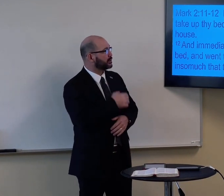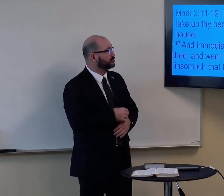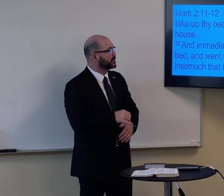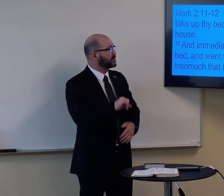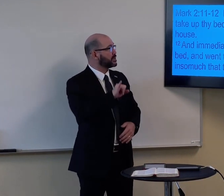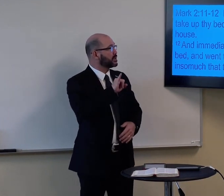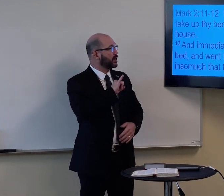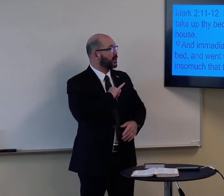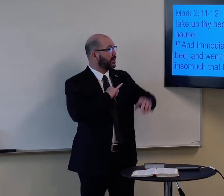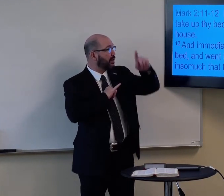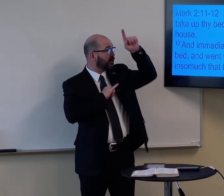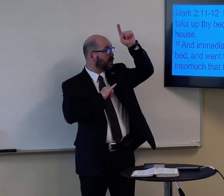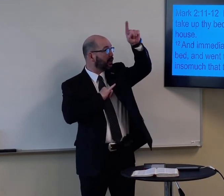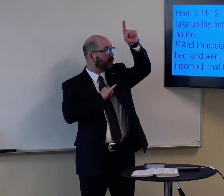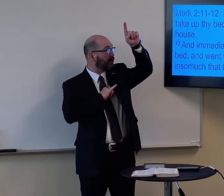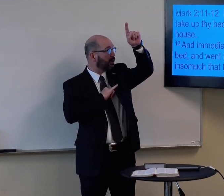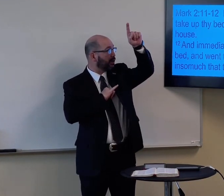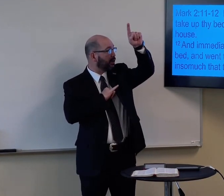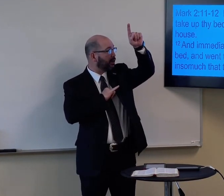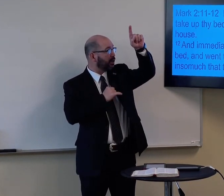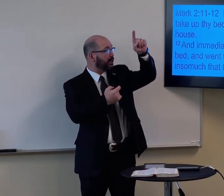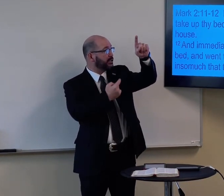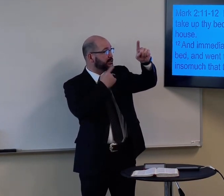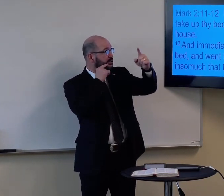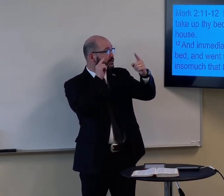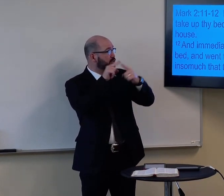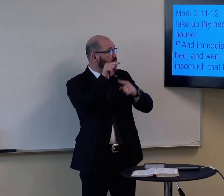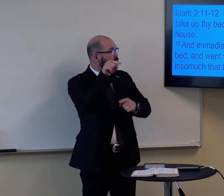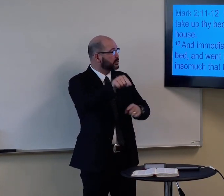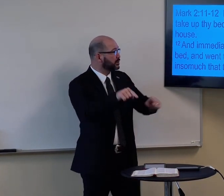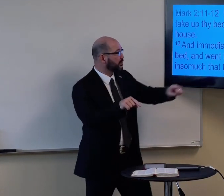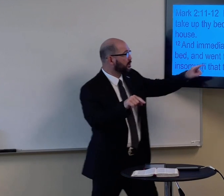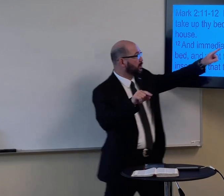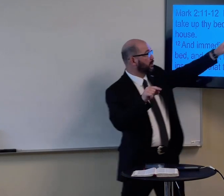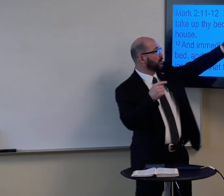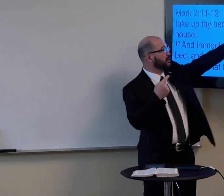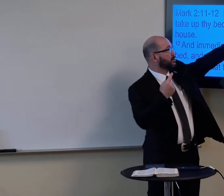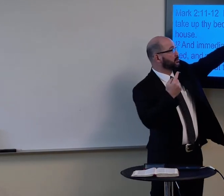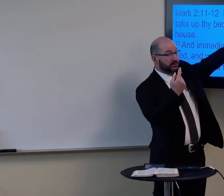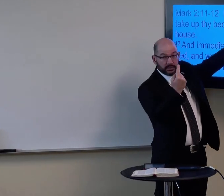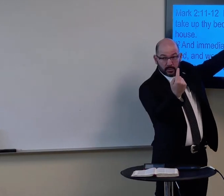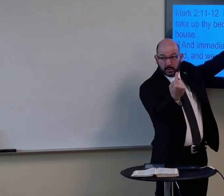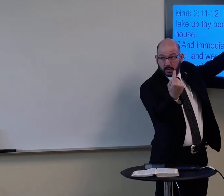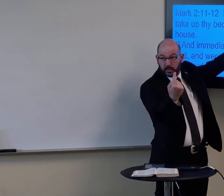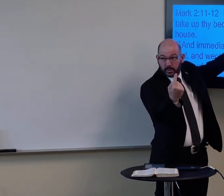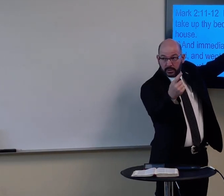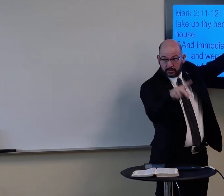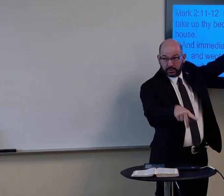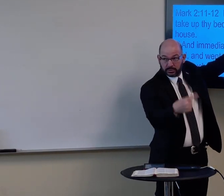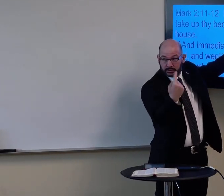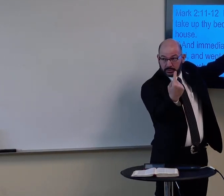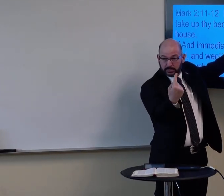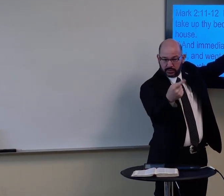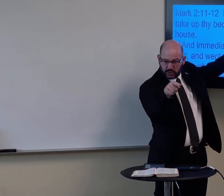And it says, I mean, Jesus, I say unto thee, this one person,